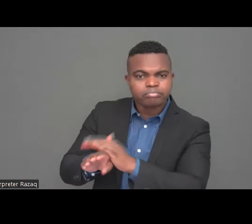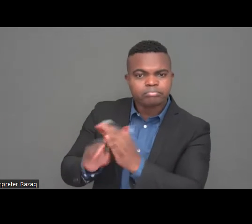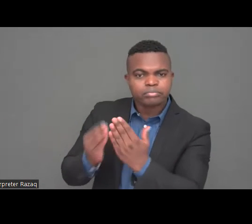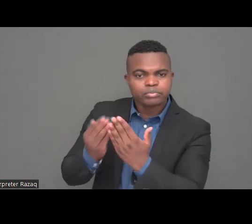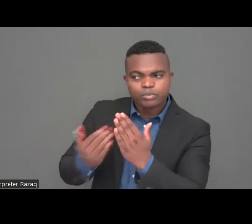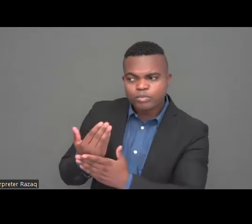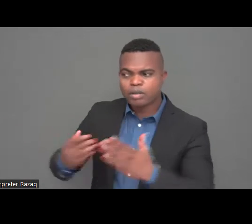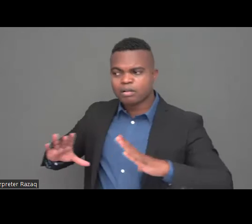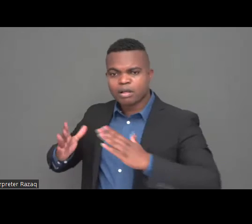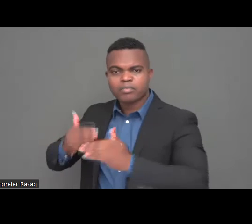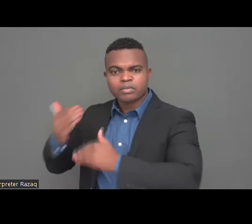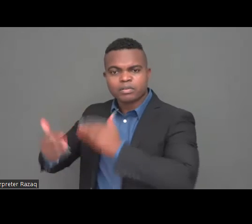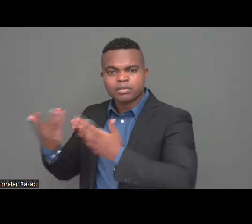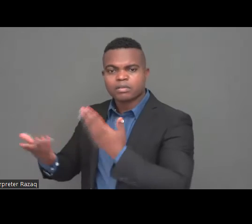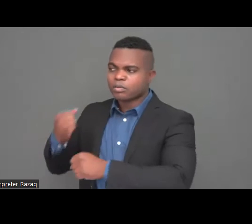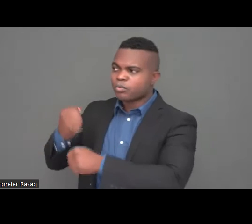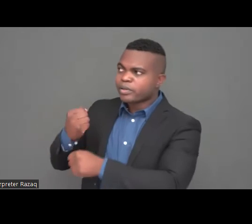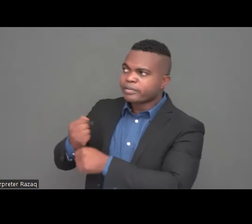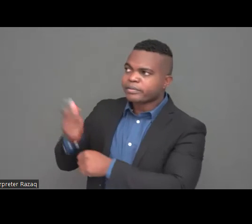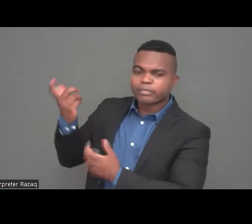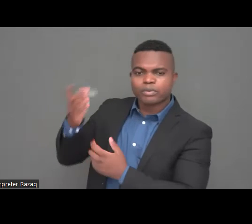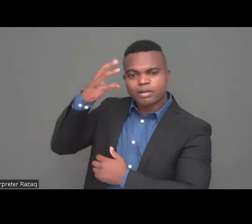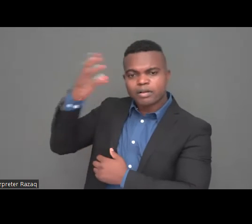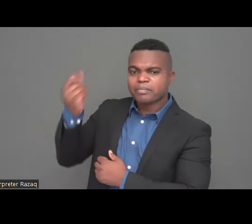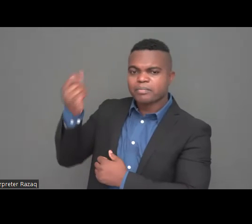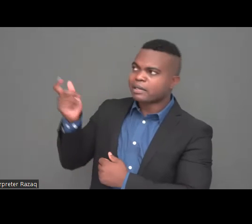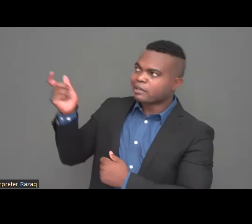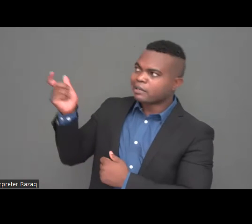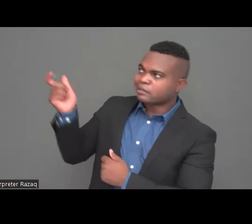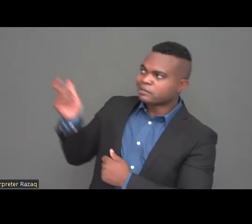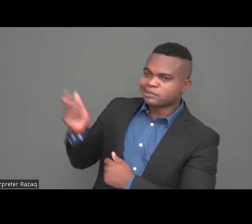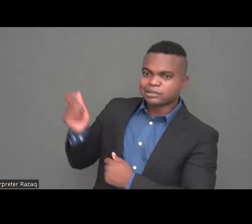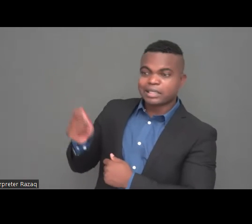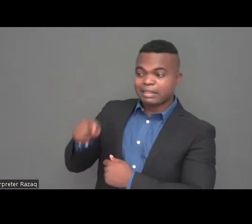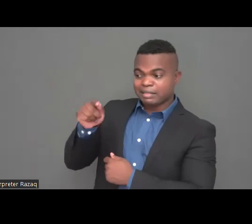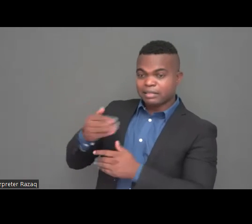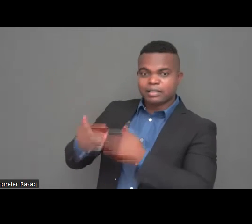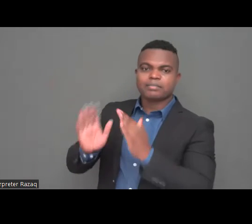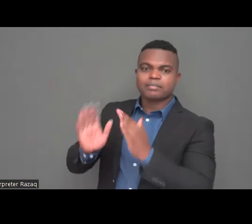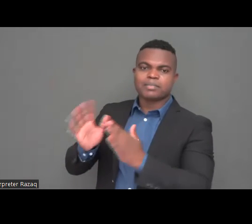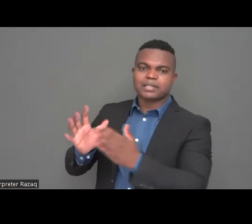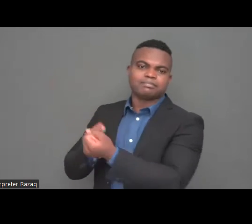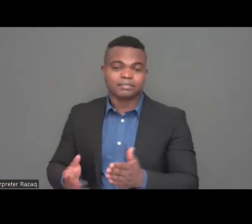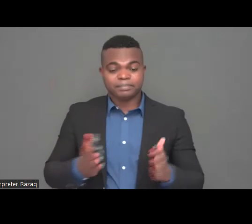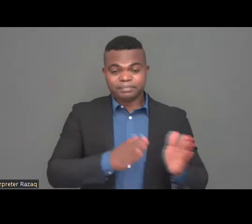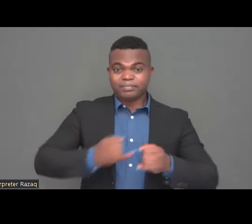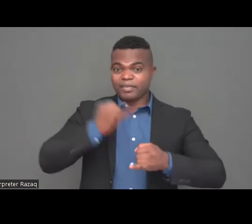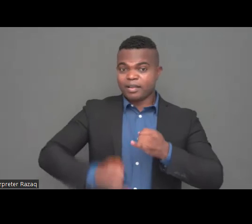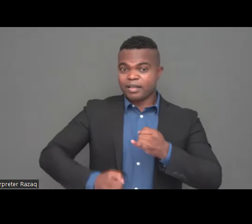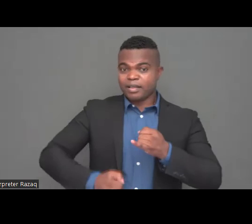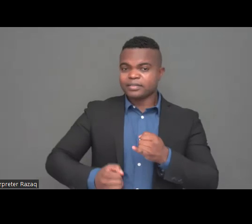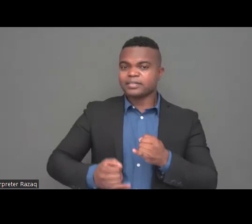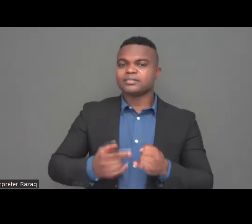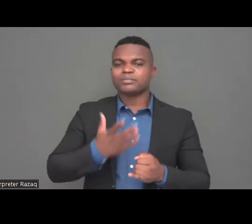of the examples of disability inclusion are in this